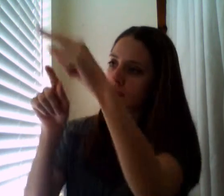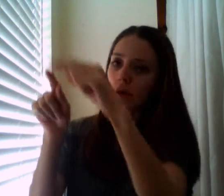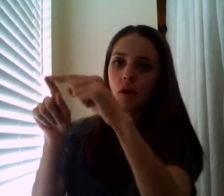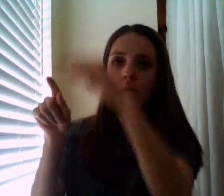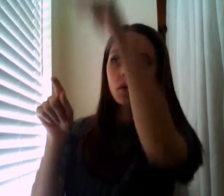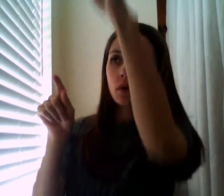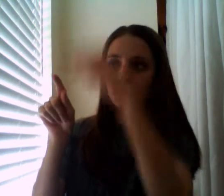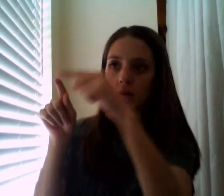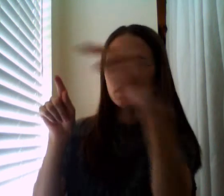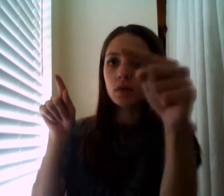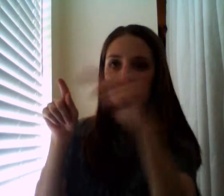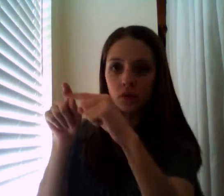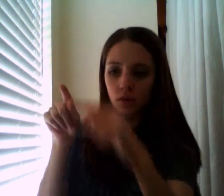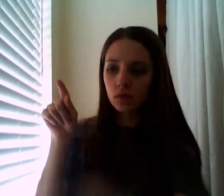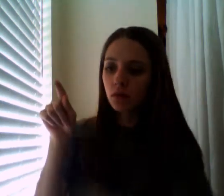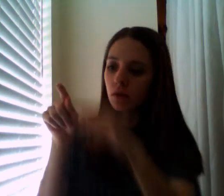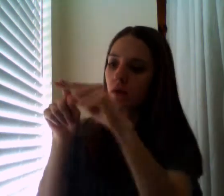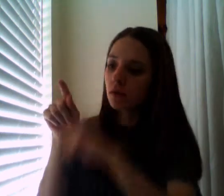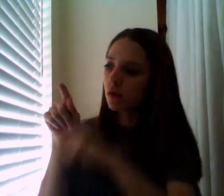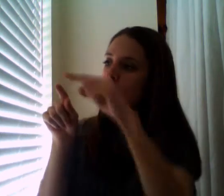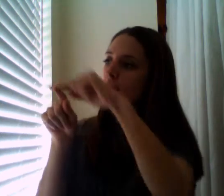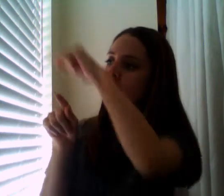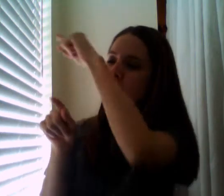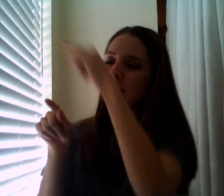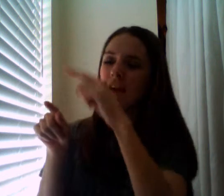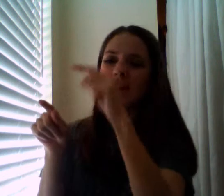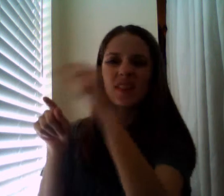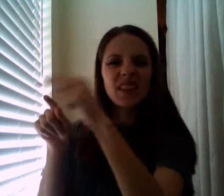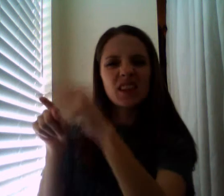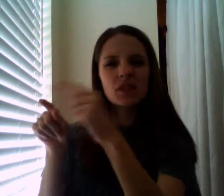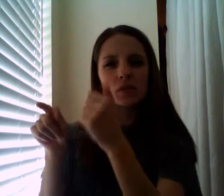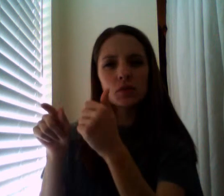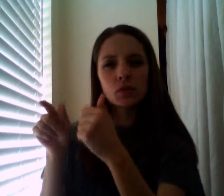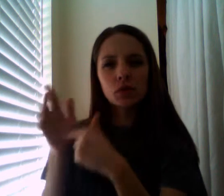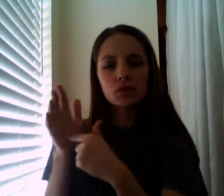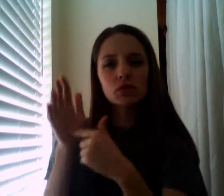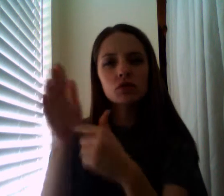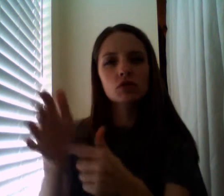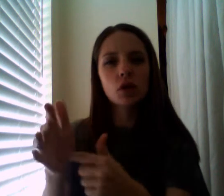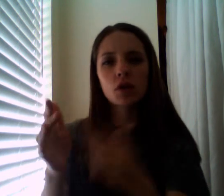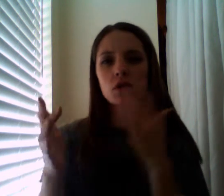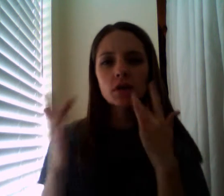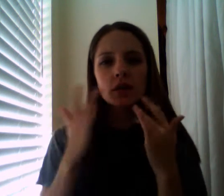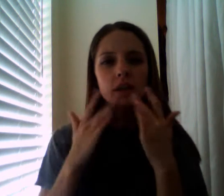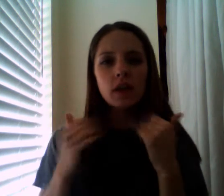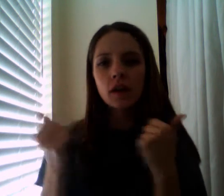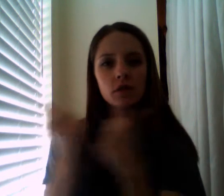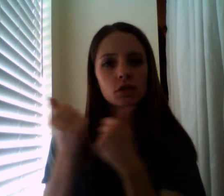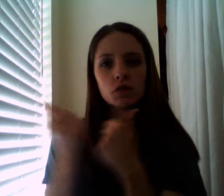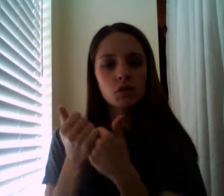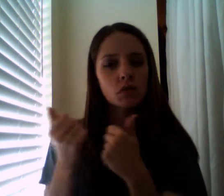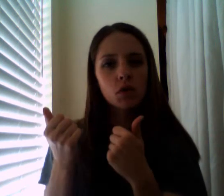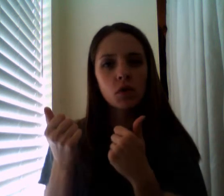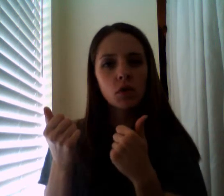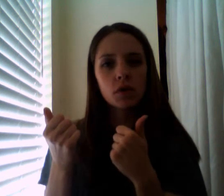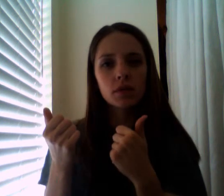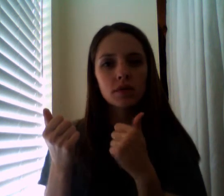this is going to show you the lack of support that Washington had at the beginning of the war two-fifths